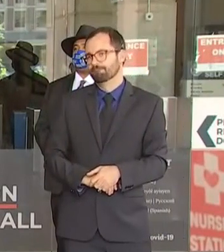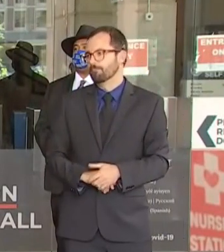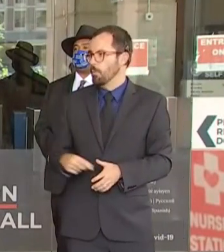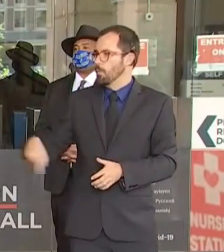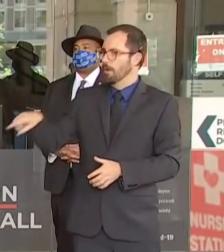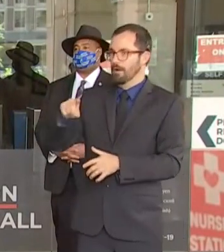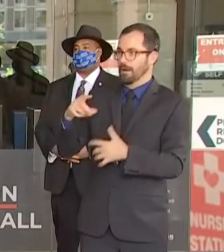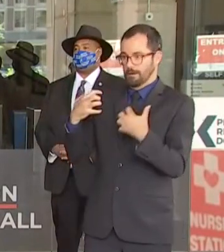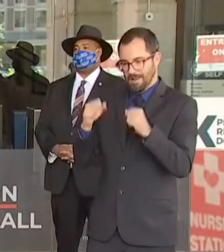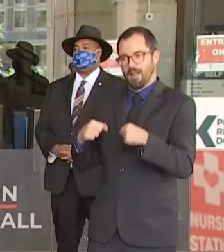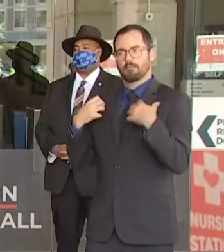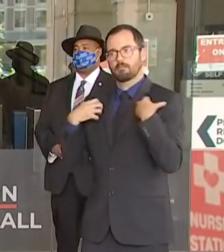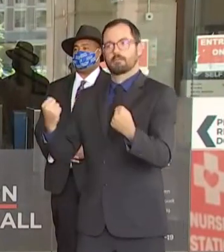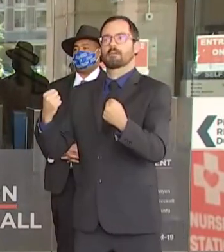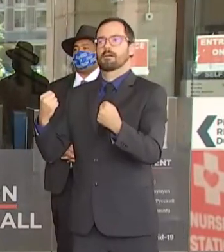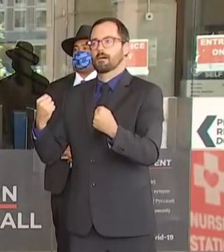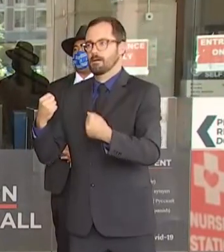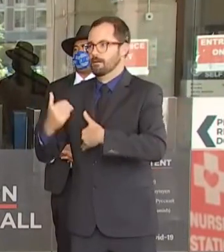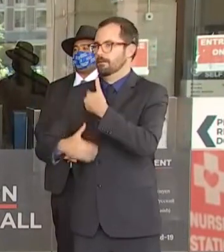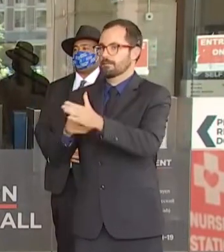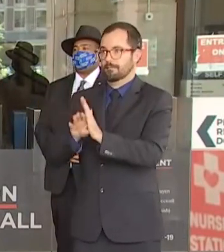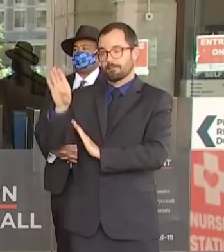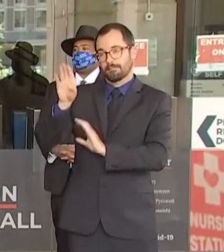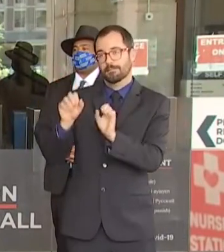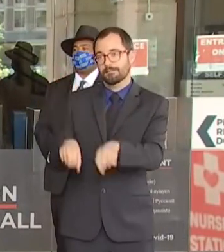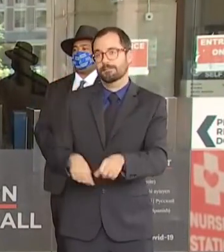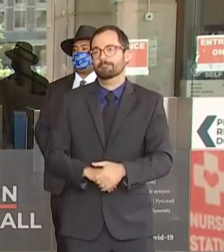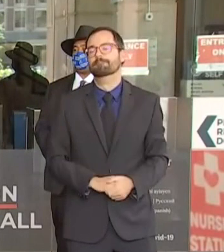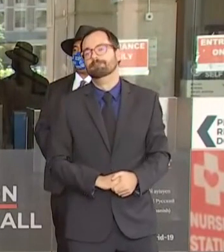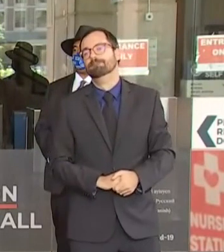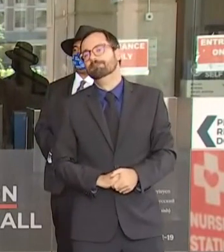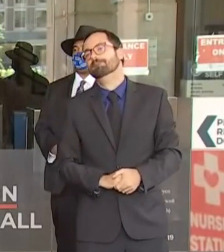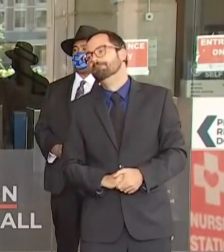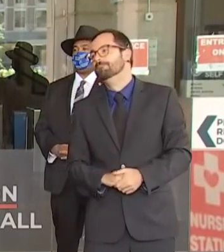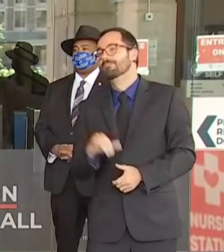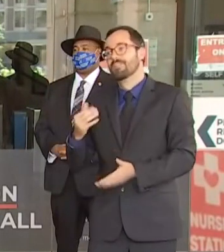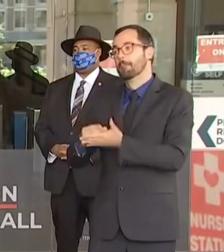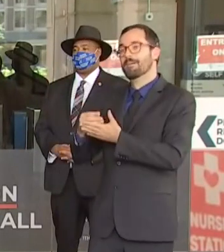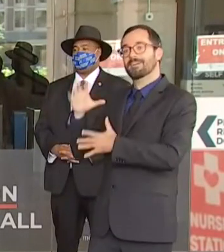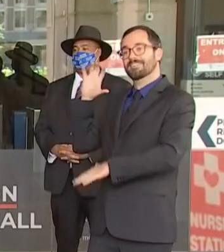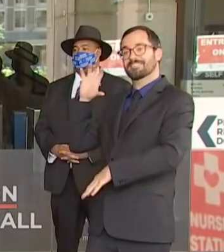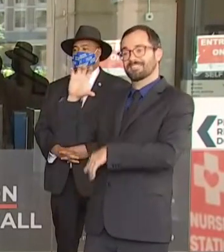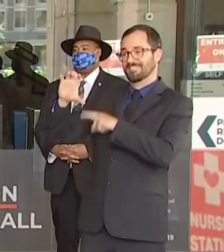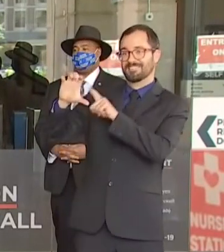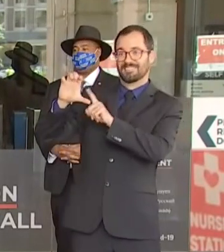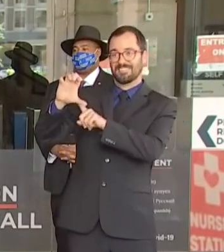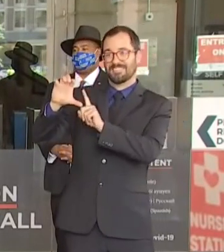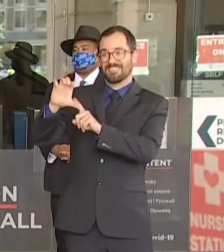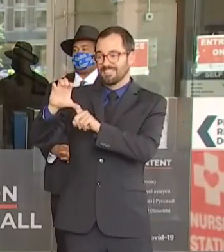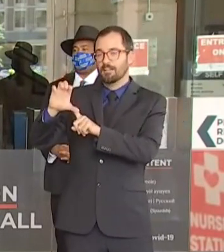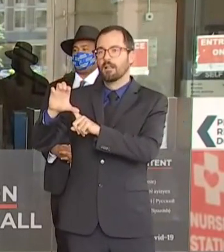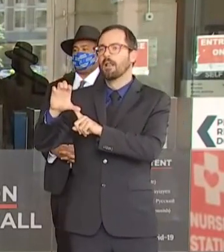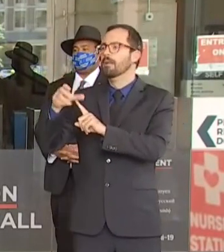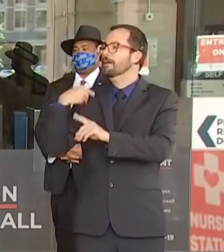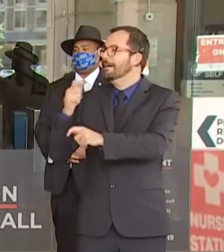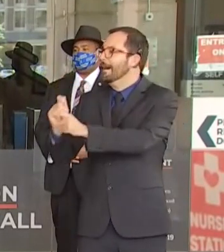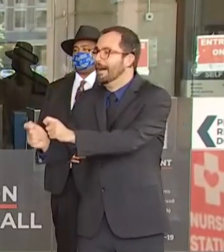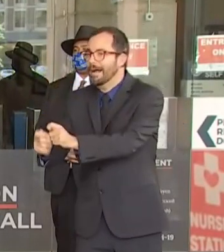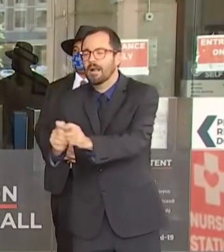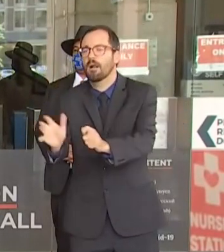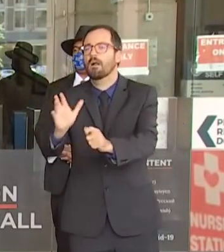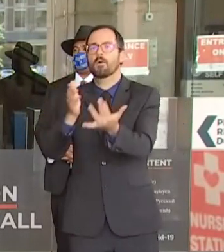through grassroots organizations that have long-standing authentic relationships in the communities that they're working with every single day.